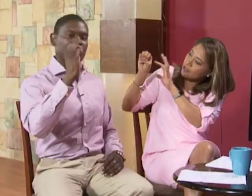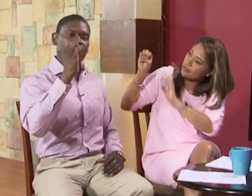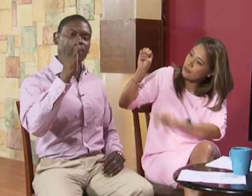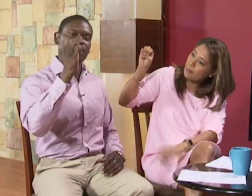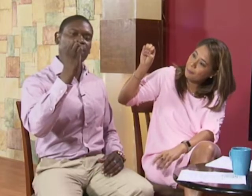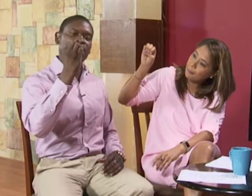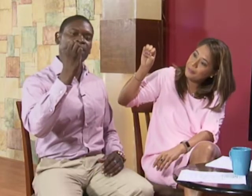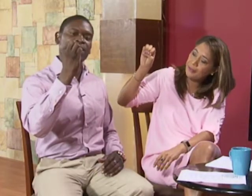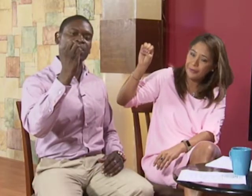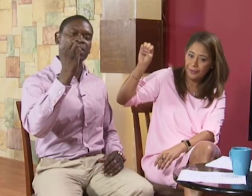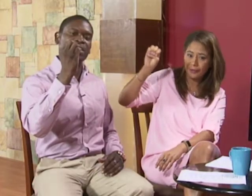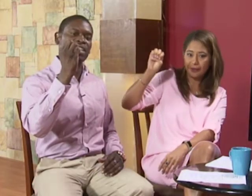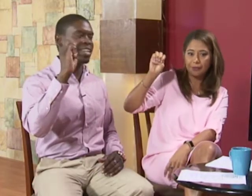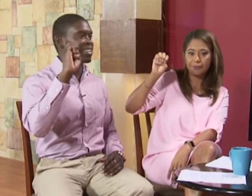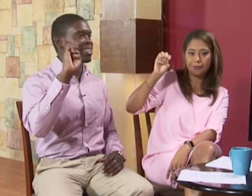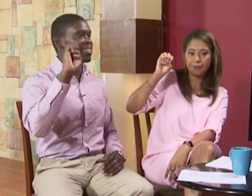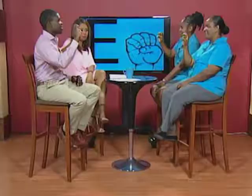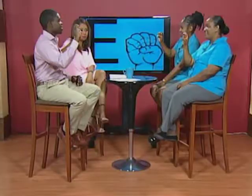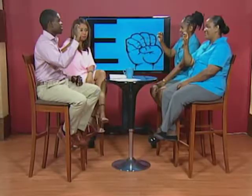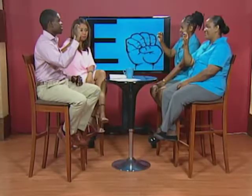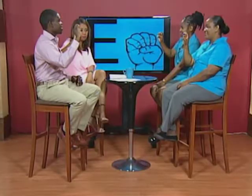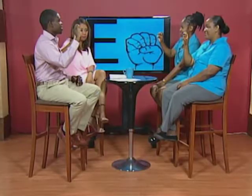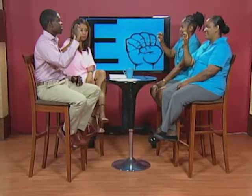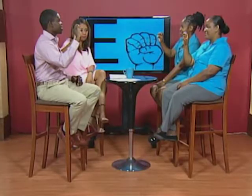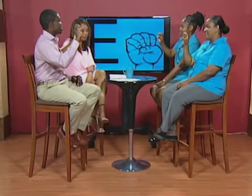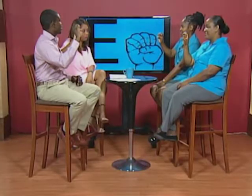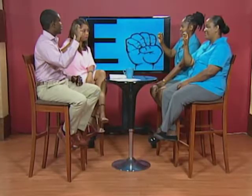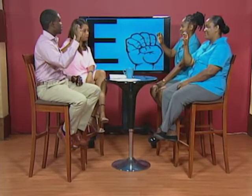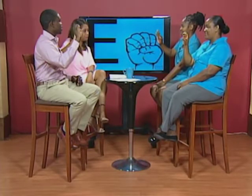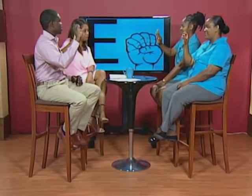your thumb right yeah basically like that okay okay and f